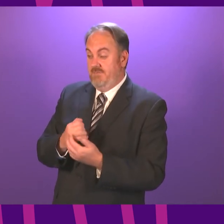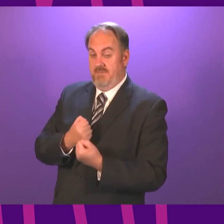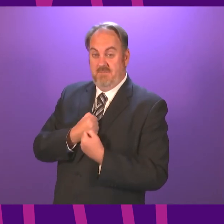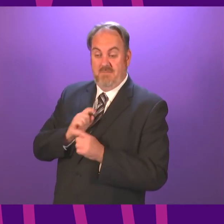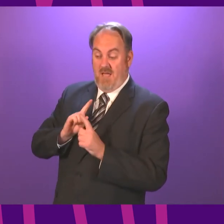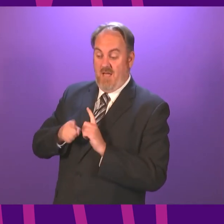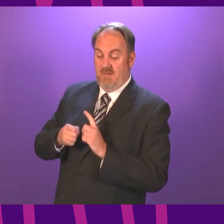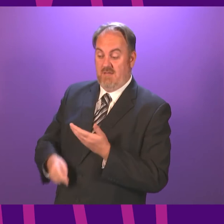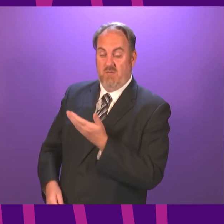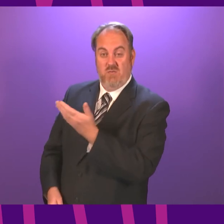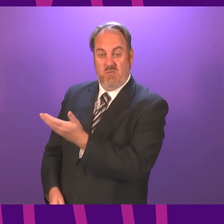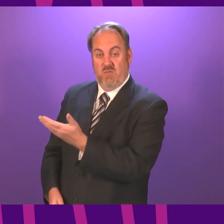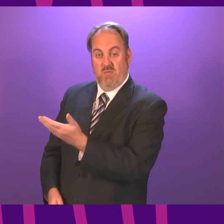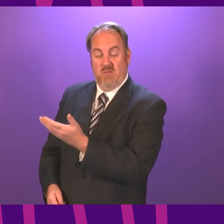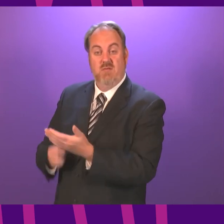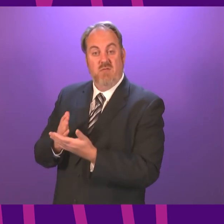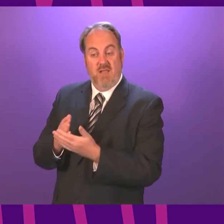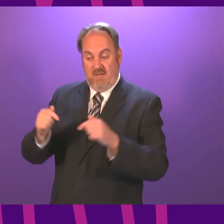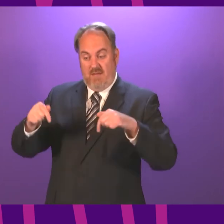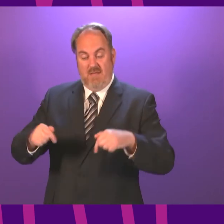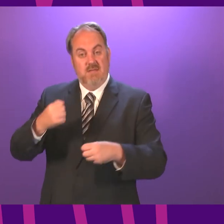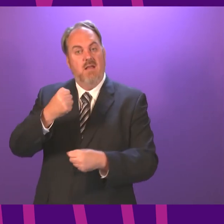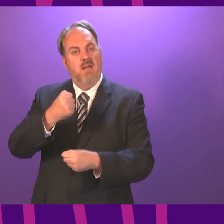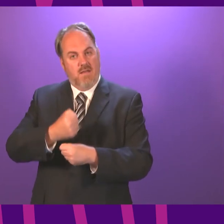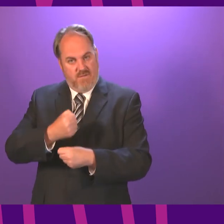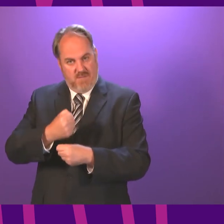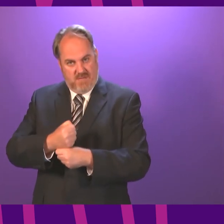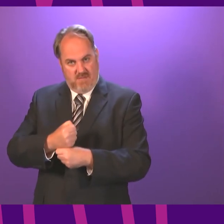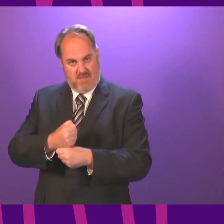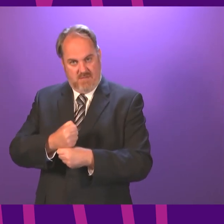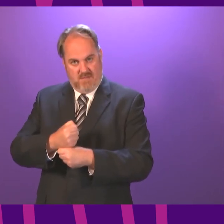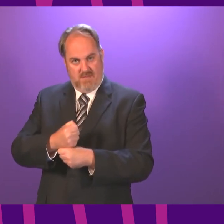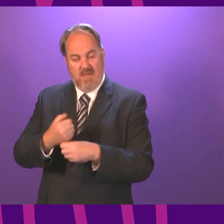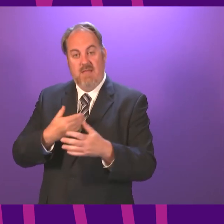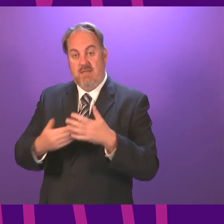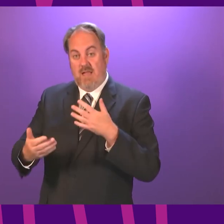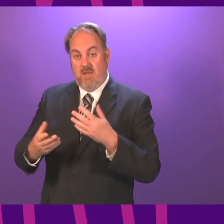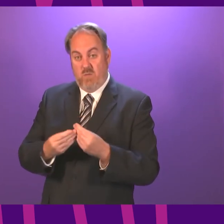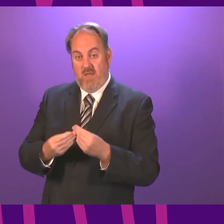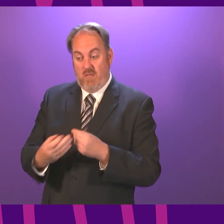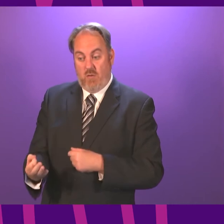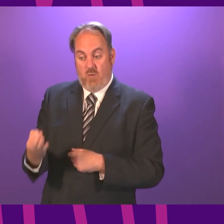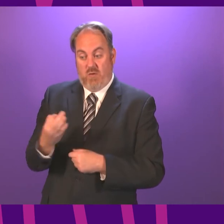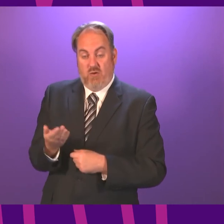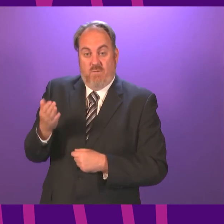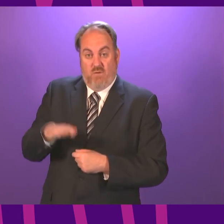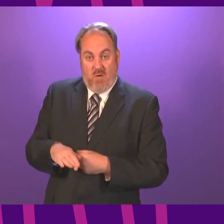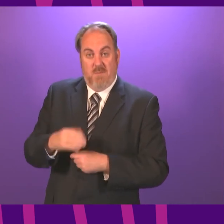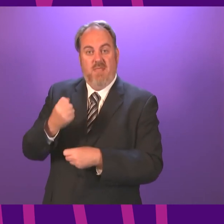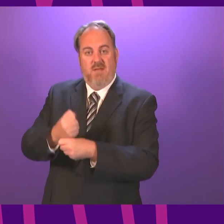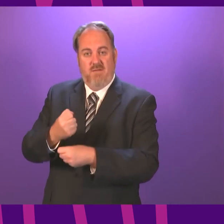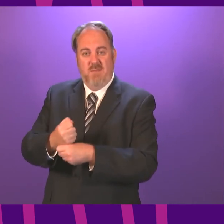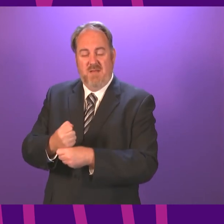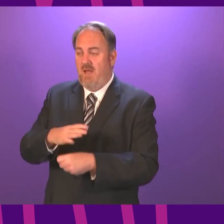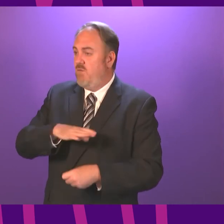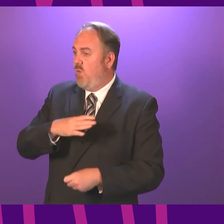Mr Simpson that the Government answered a Government-inspired question on Thursday, which has been viewed, and I've gone